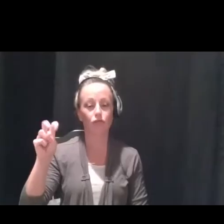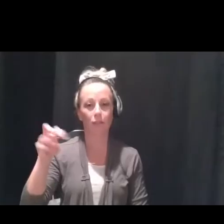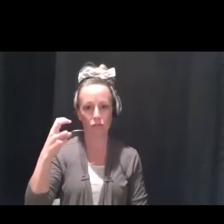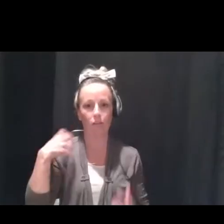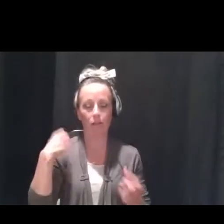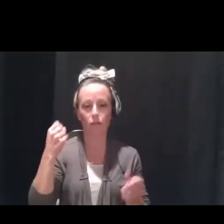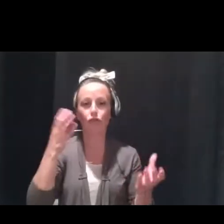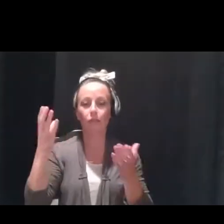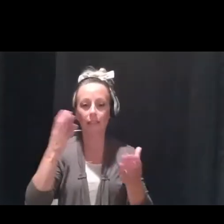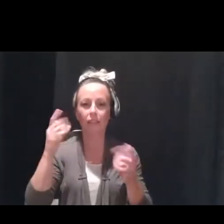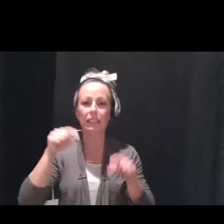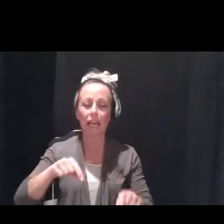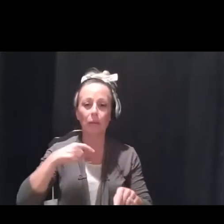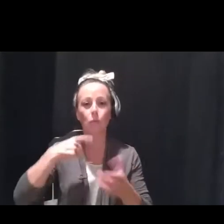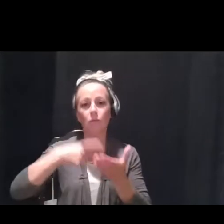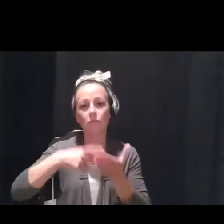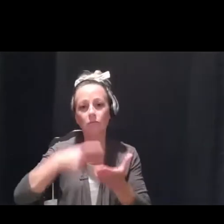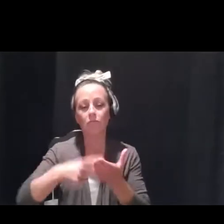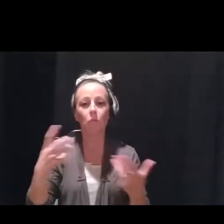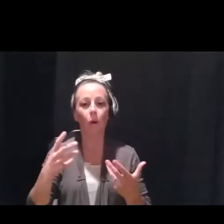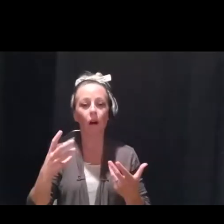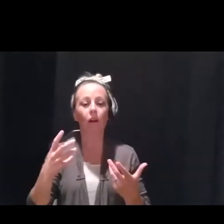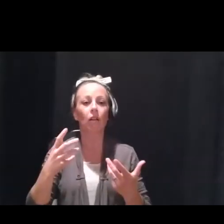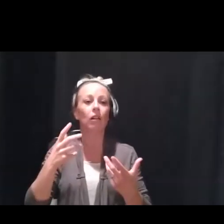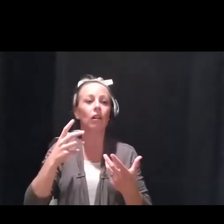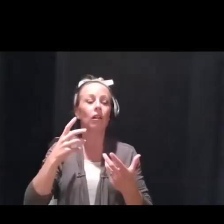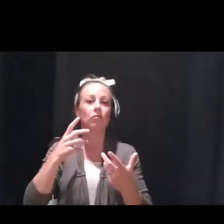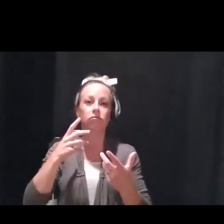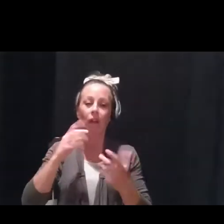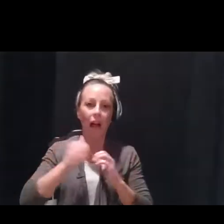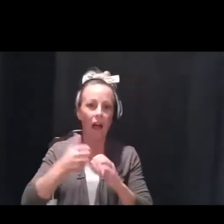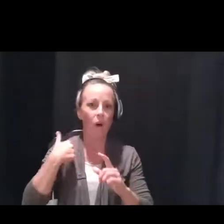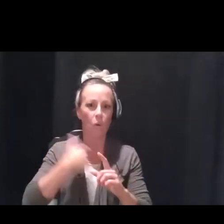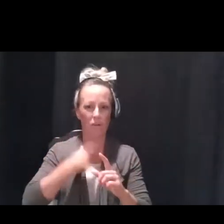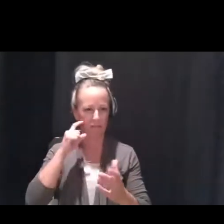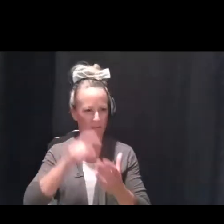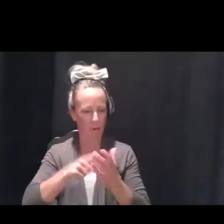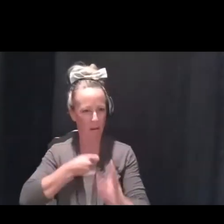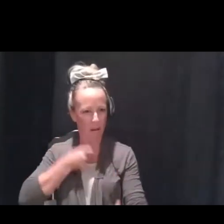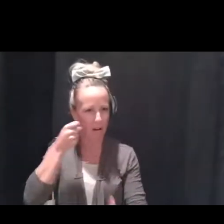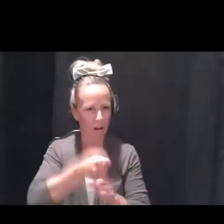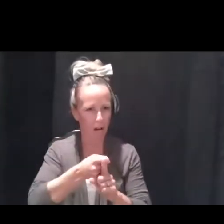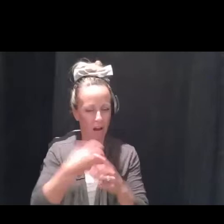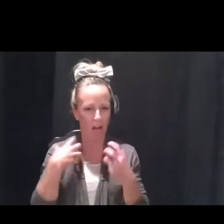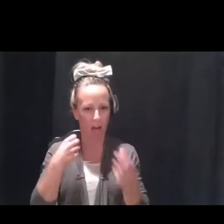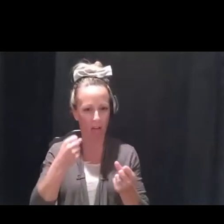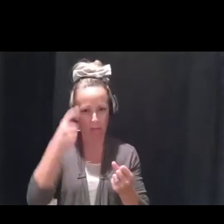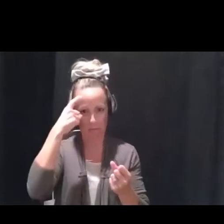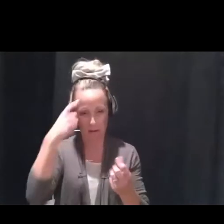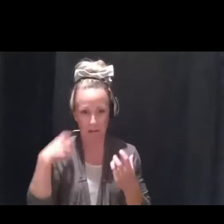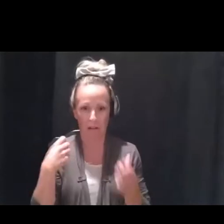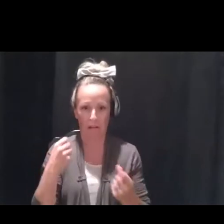asked her to discuss with all of you the impacts that we're seeing in mental health related to this type of a prolonged